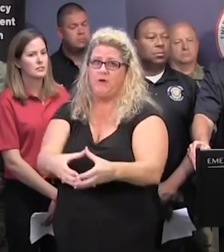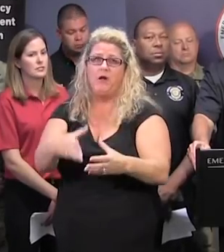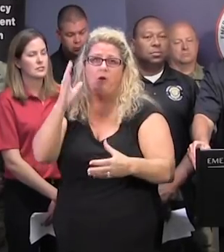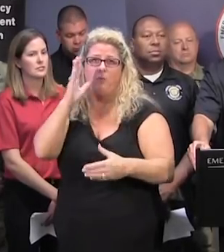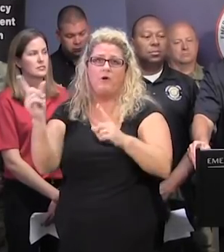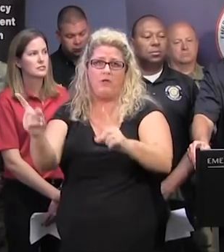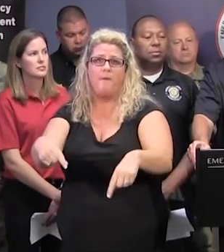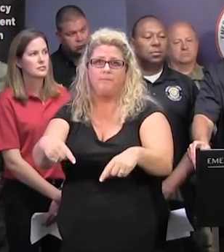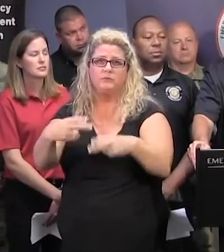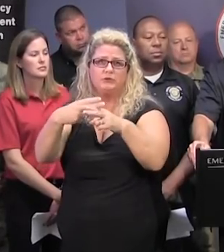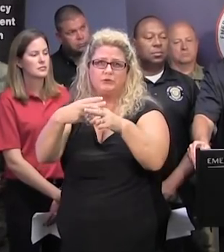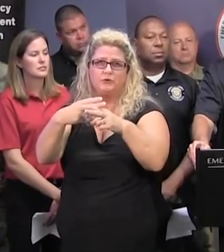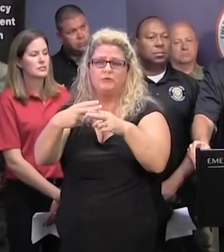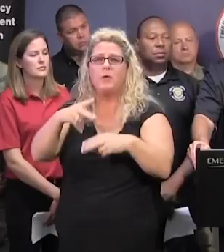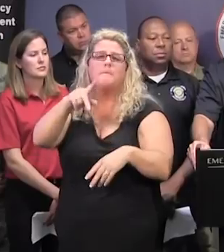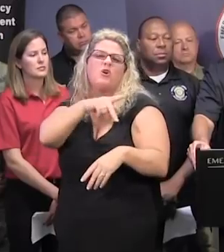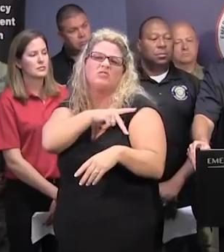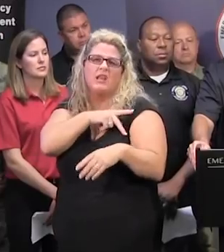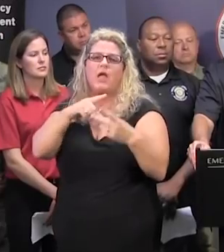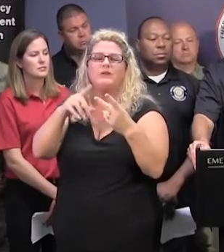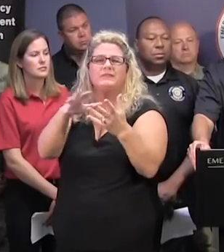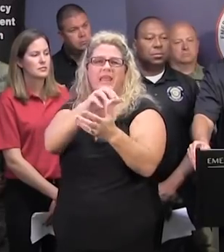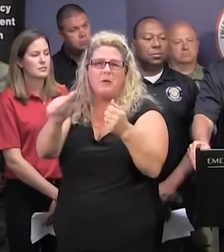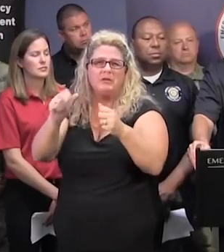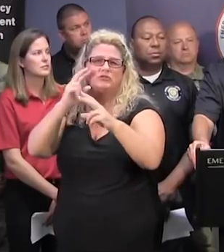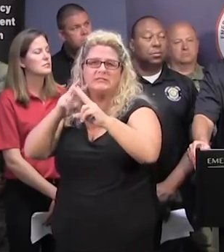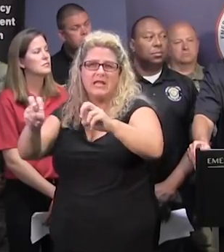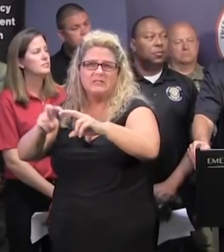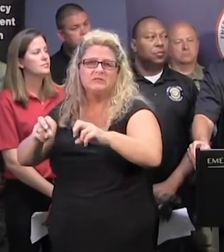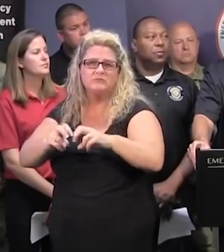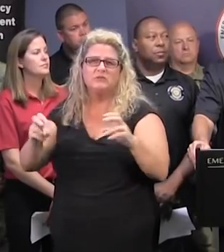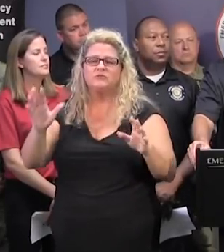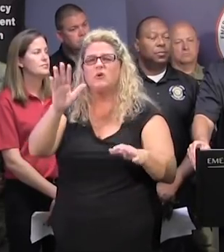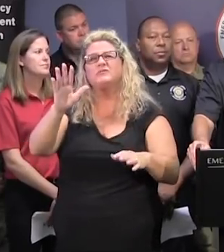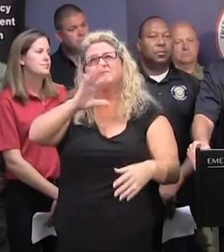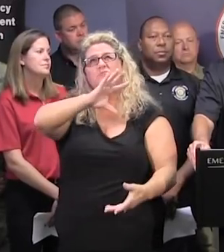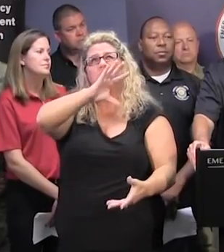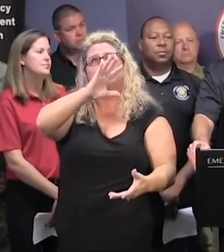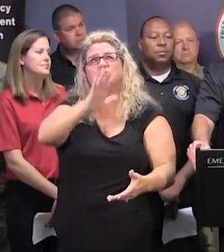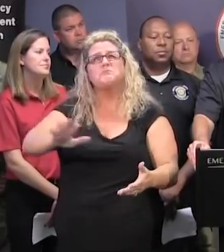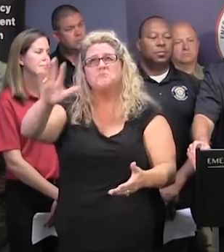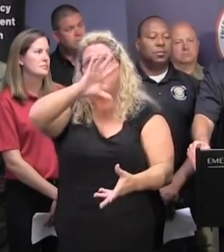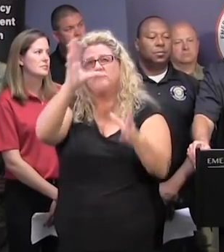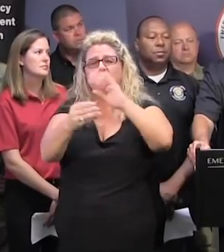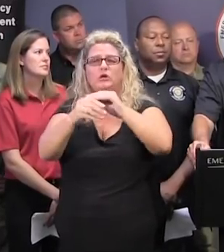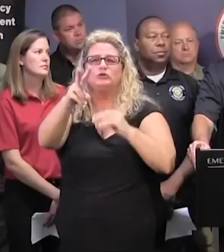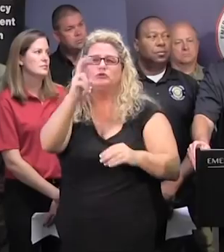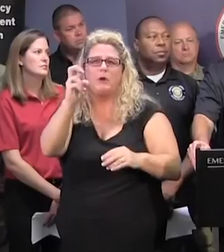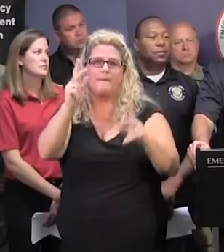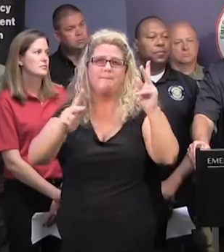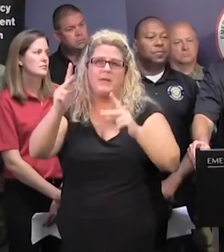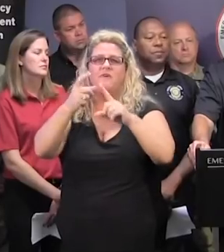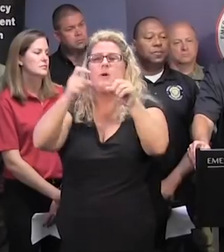includes additional air support, personnel, and damage assessment. And right now, there's a little over 200 individuals from other states